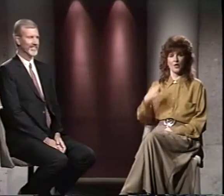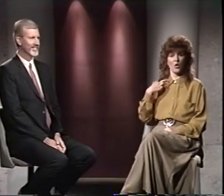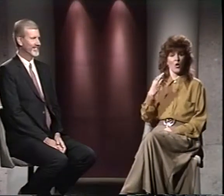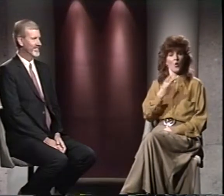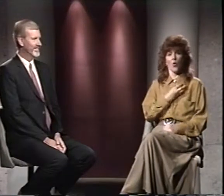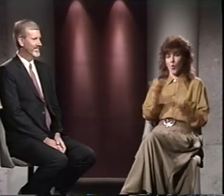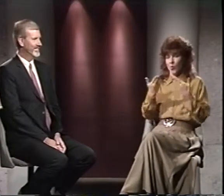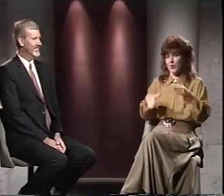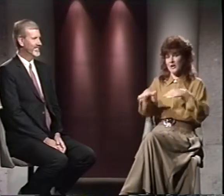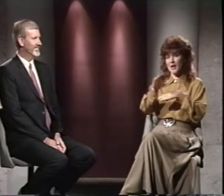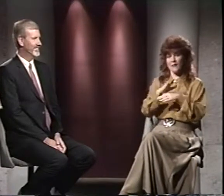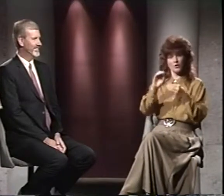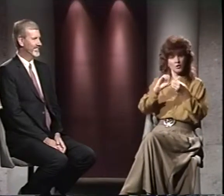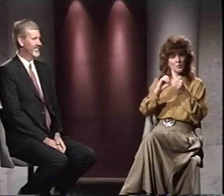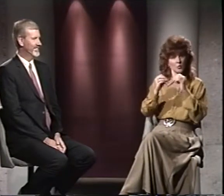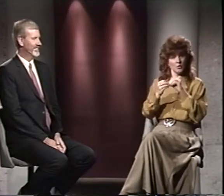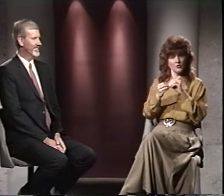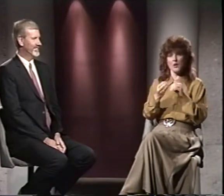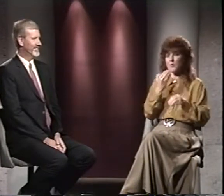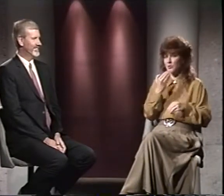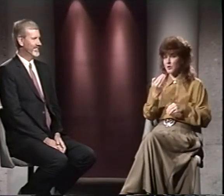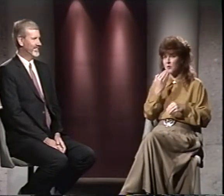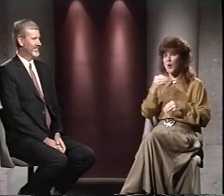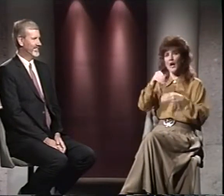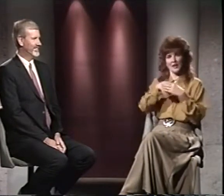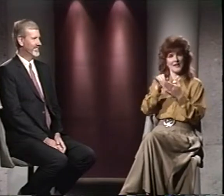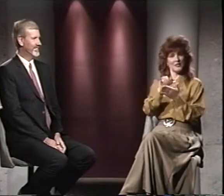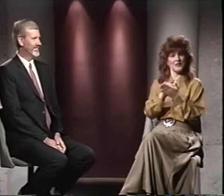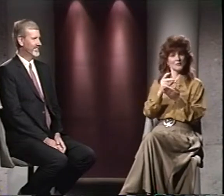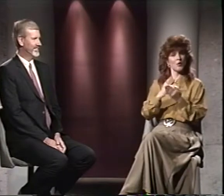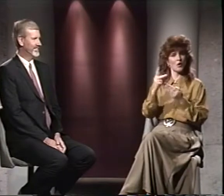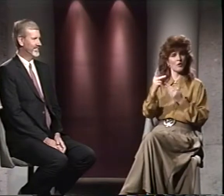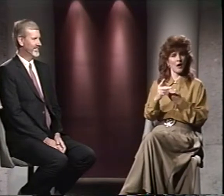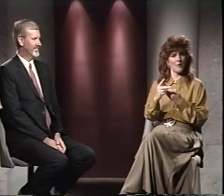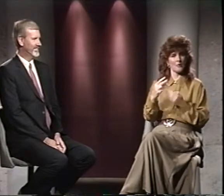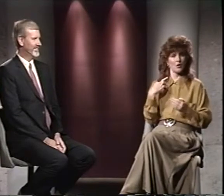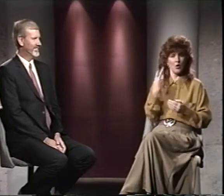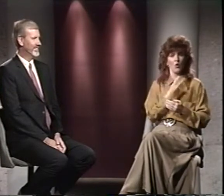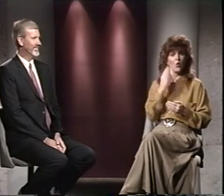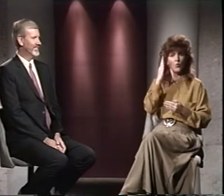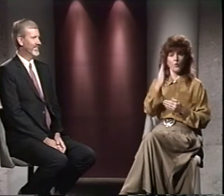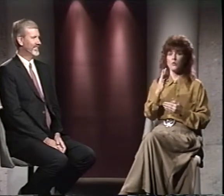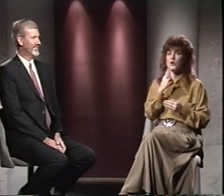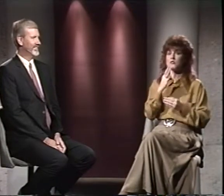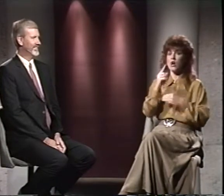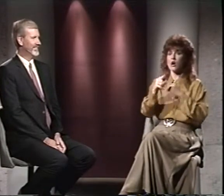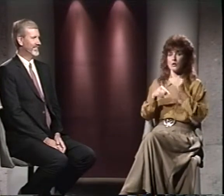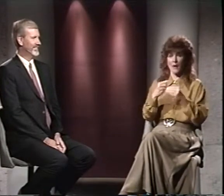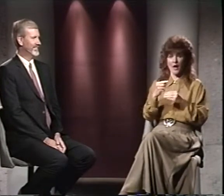We covered numerals pretty well in this program. We will talk about